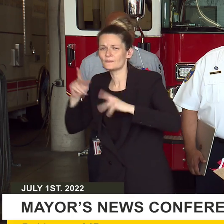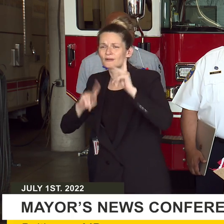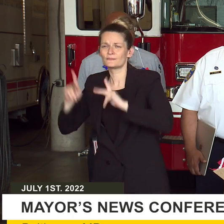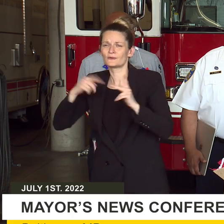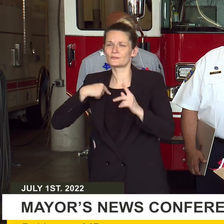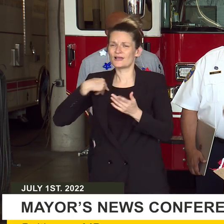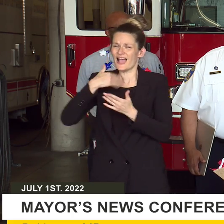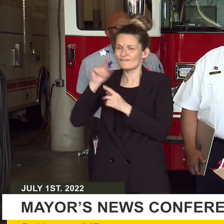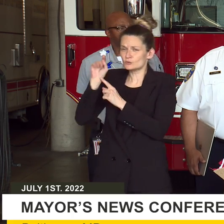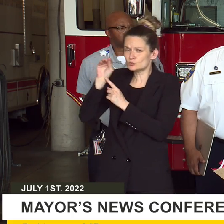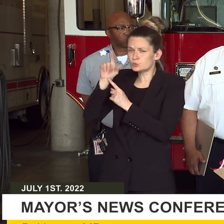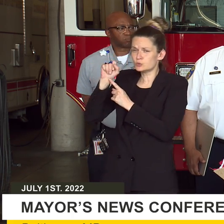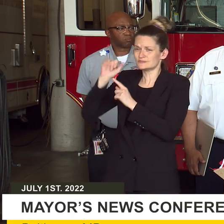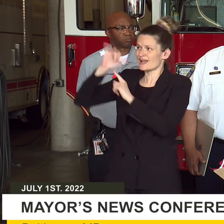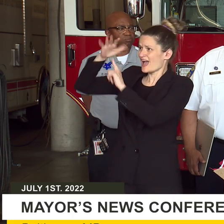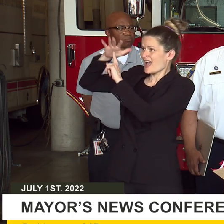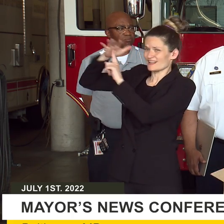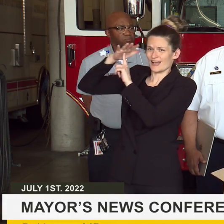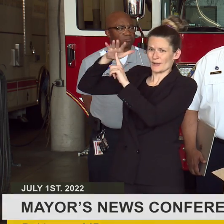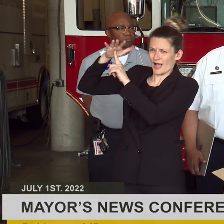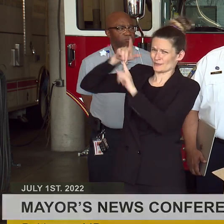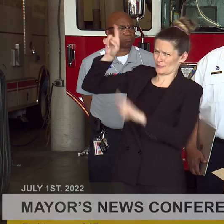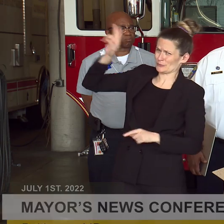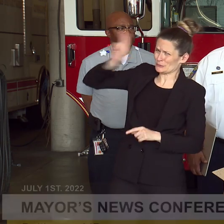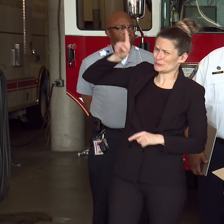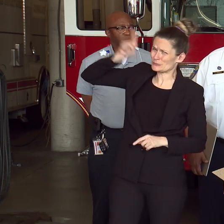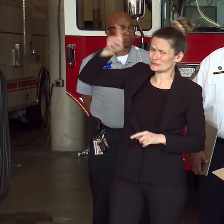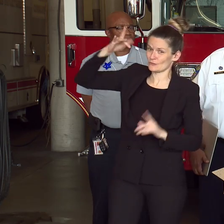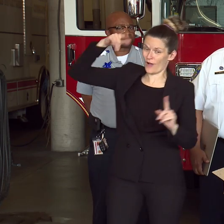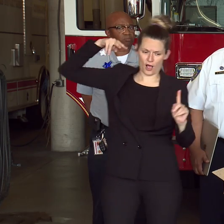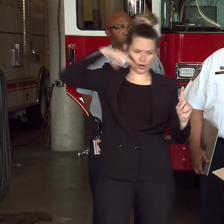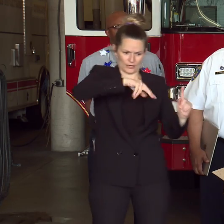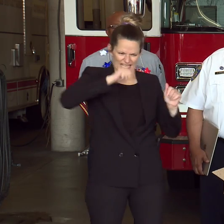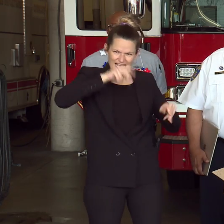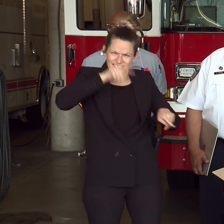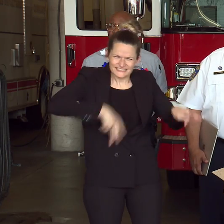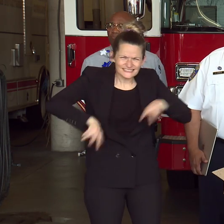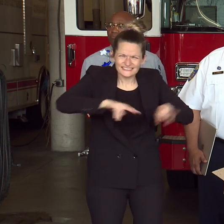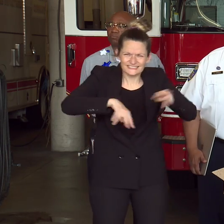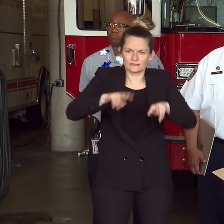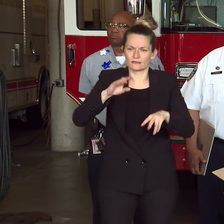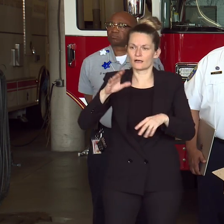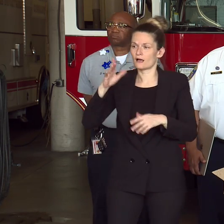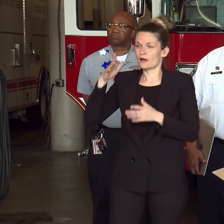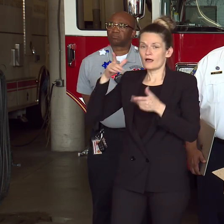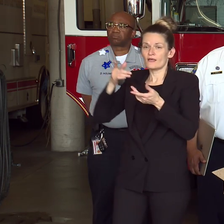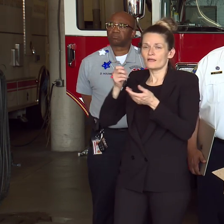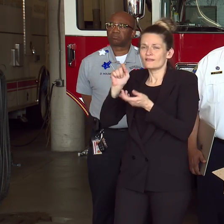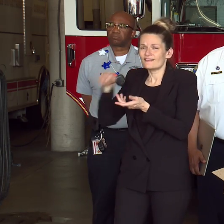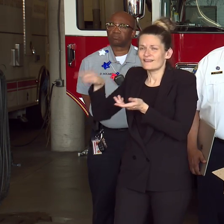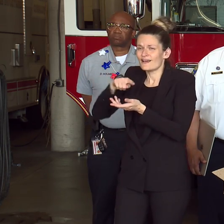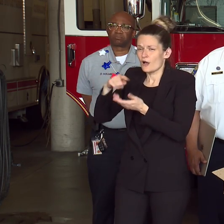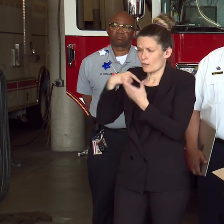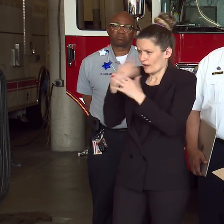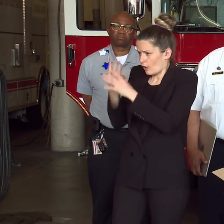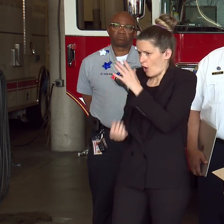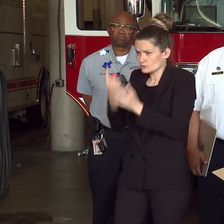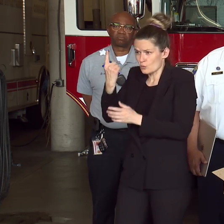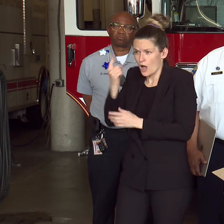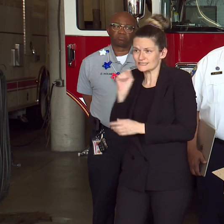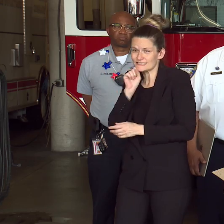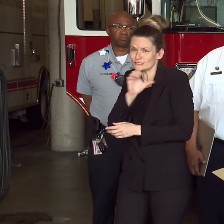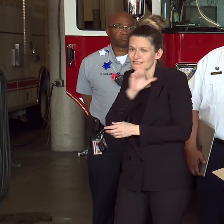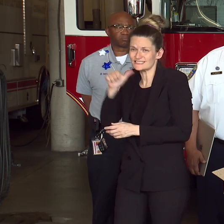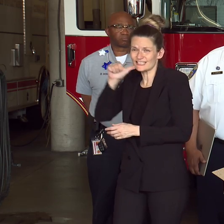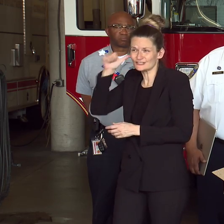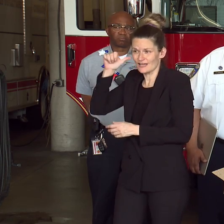you have to use it, especially when you have young people that are missing or vulnerable adults that are missing, seniors. Those are the kind of things that they consistently do with